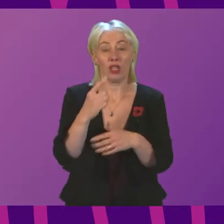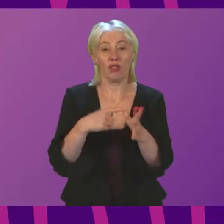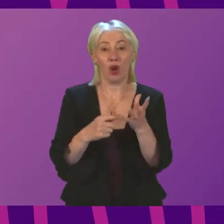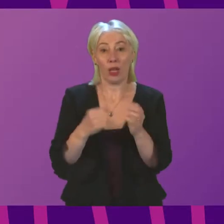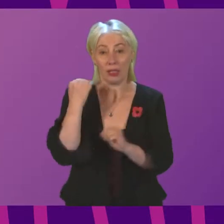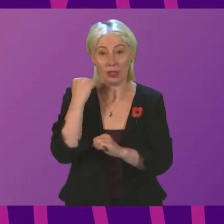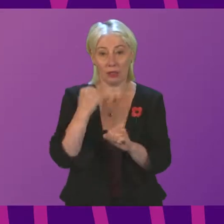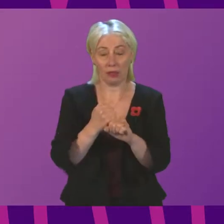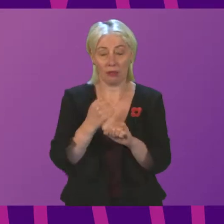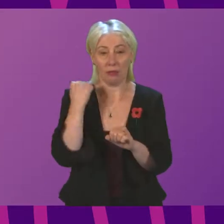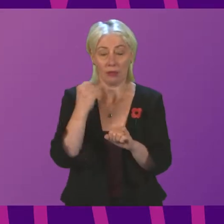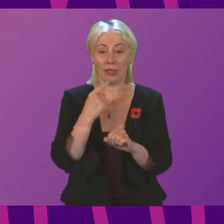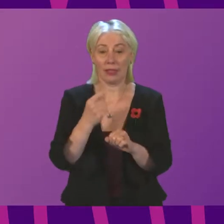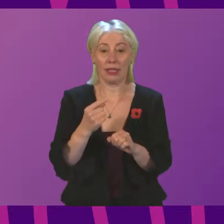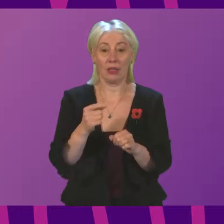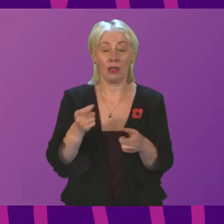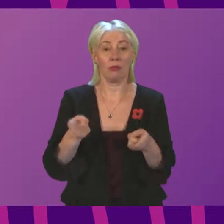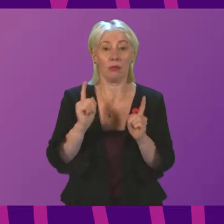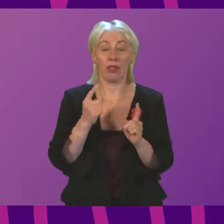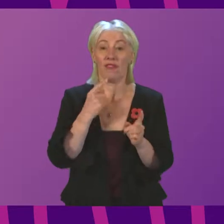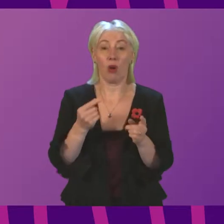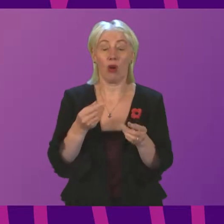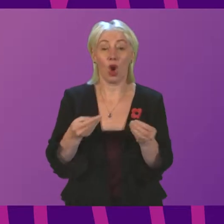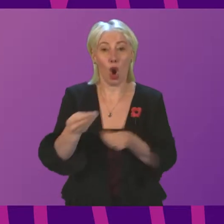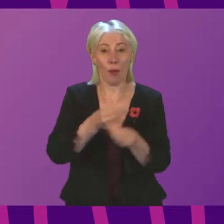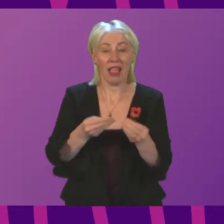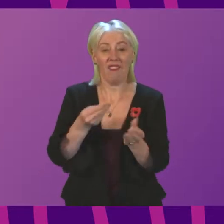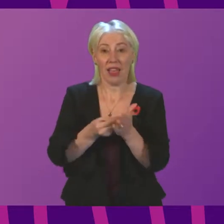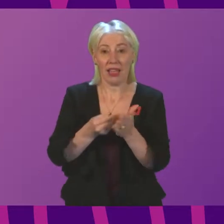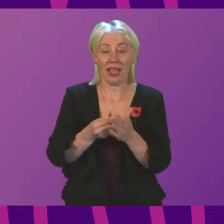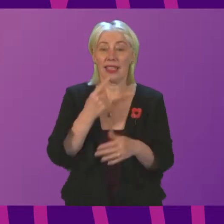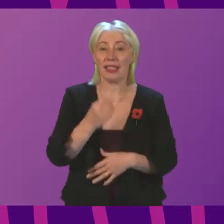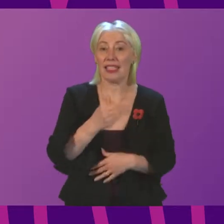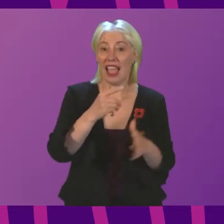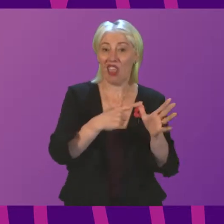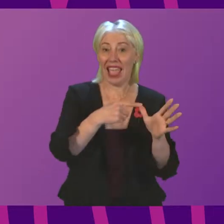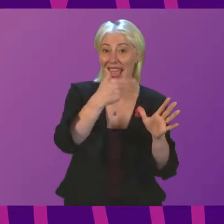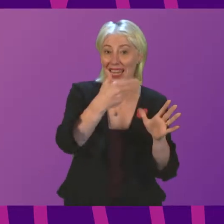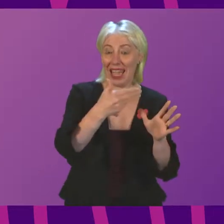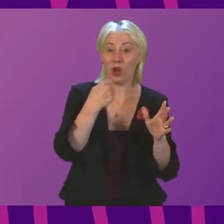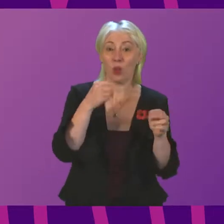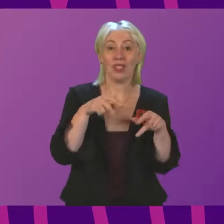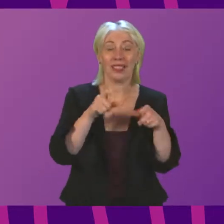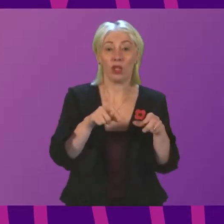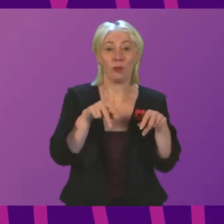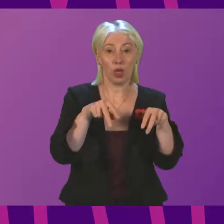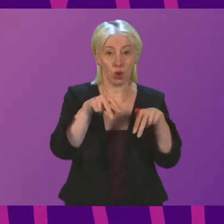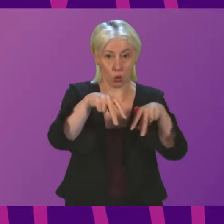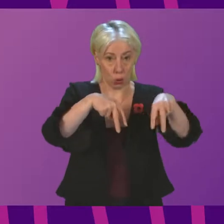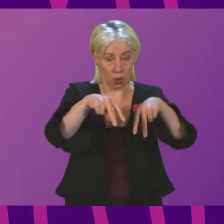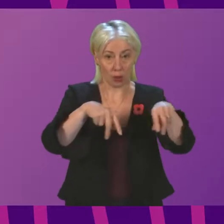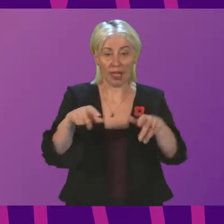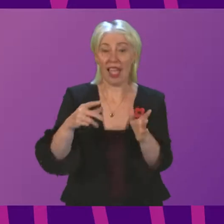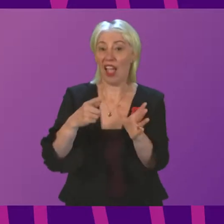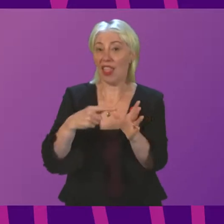the Cabinet Secretary for Finance and Economy gave the following commitment. The A9 is still going to be duelled and the A96 is referred